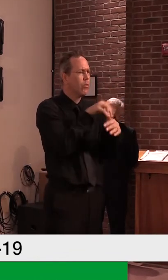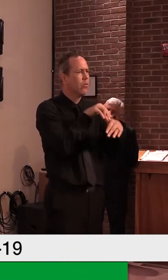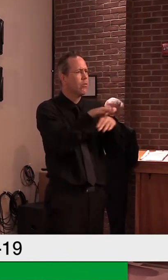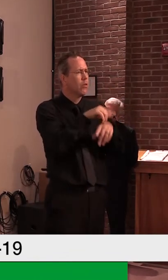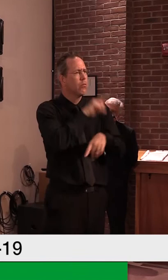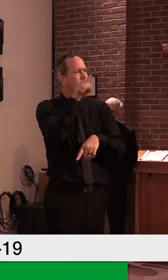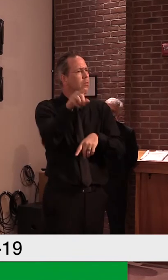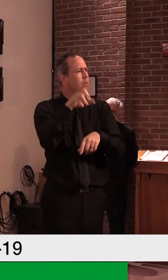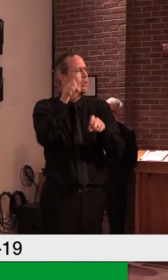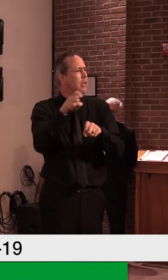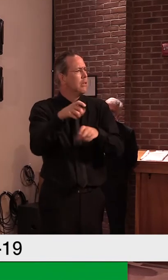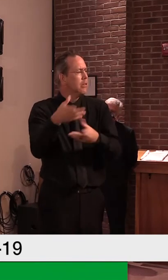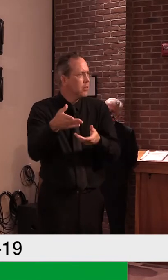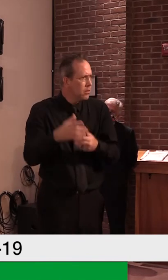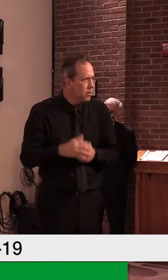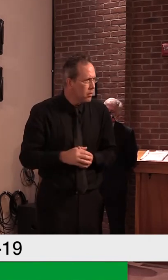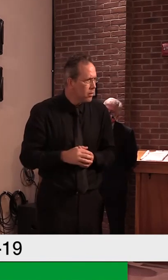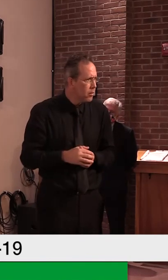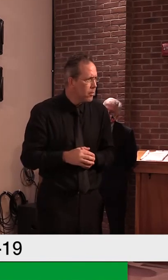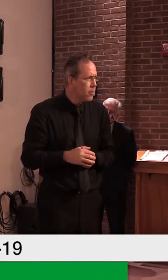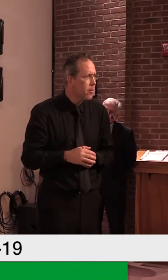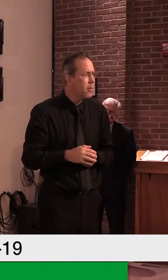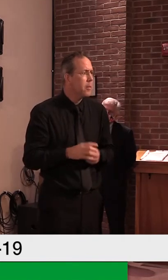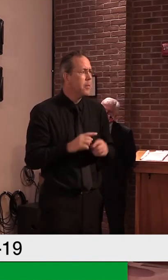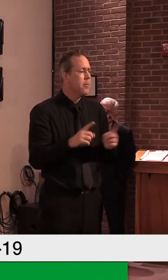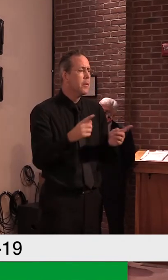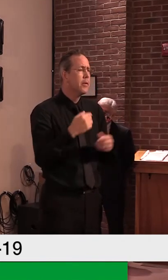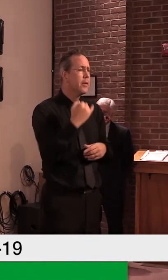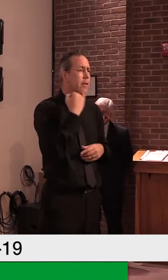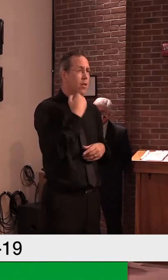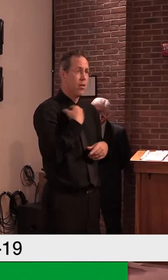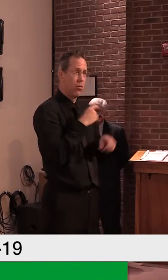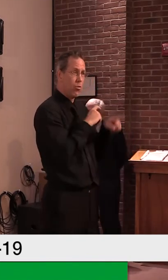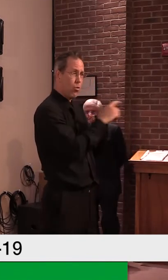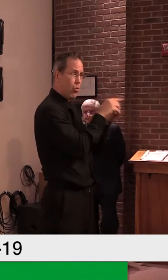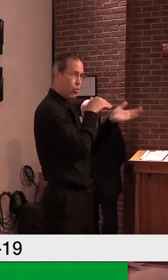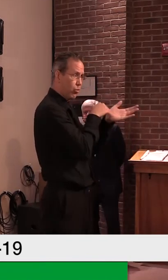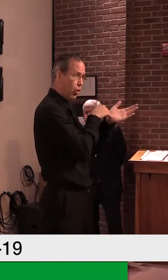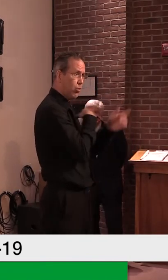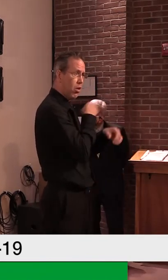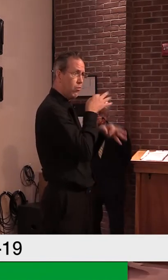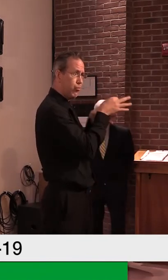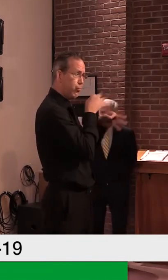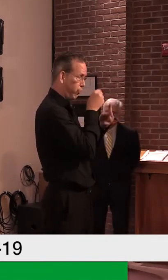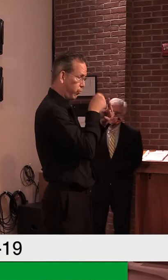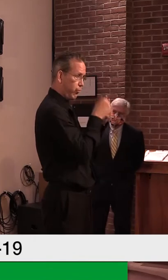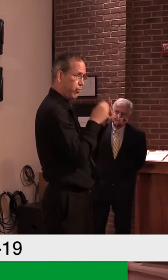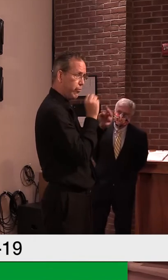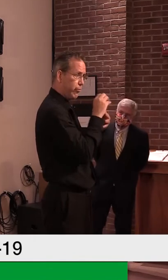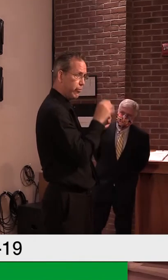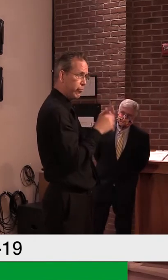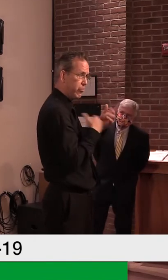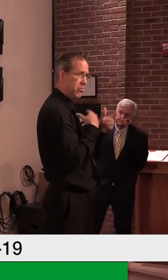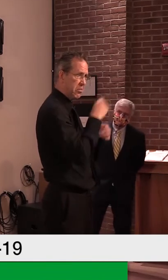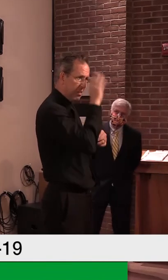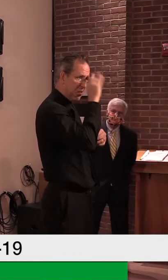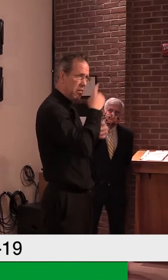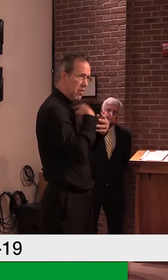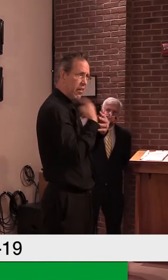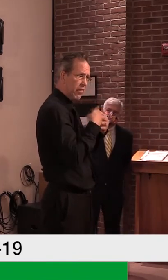feels that you are a very strong candidate for COVID-19 based on what you've told them,